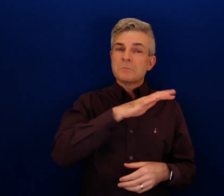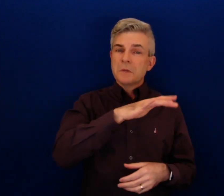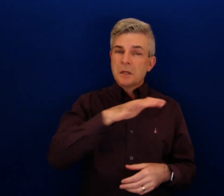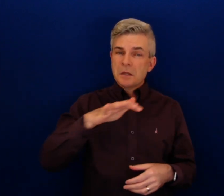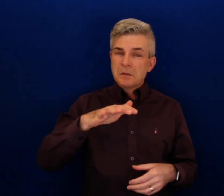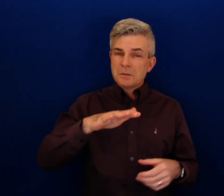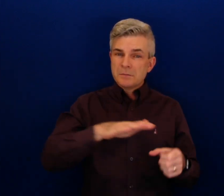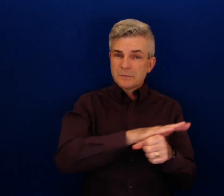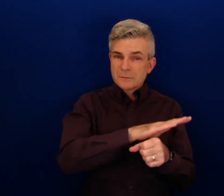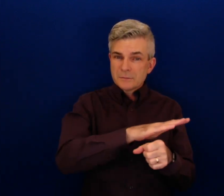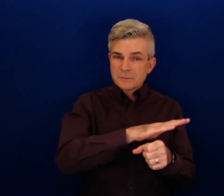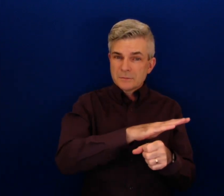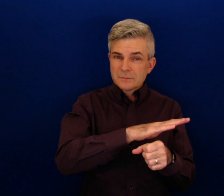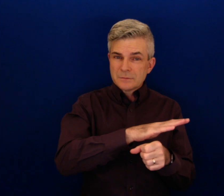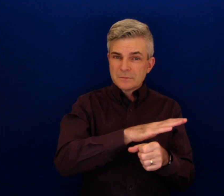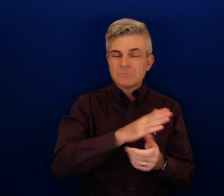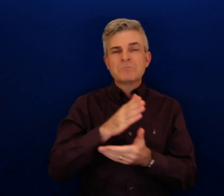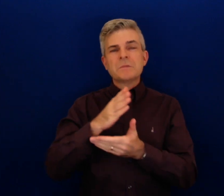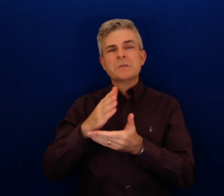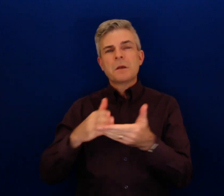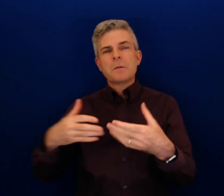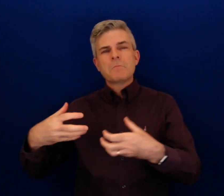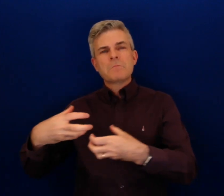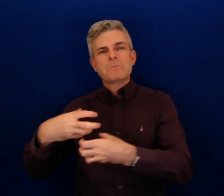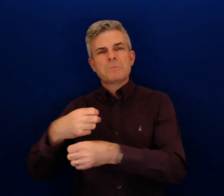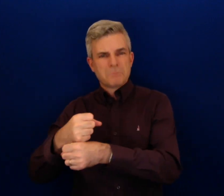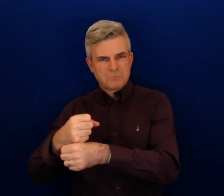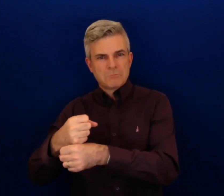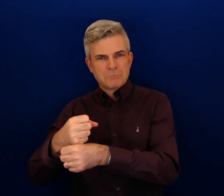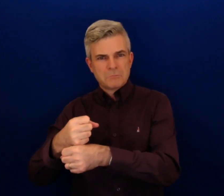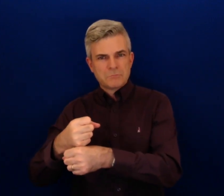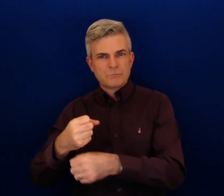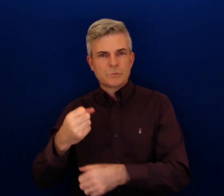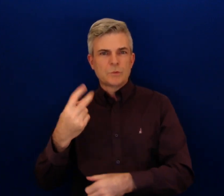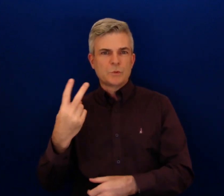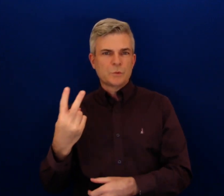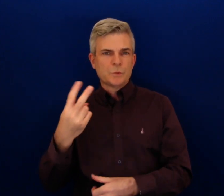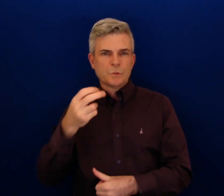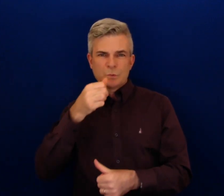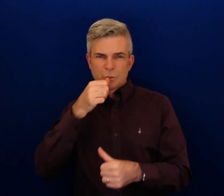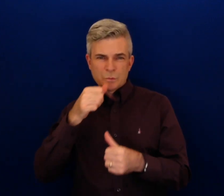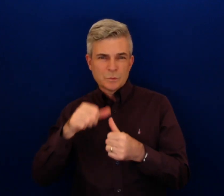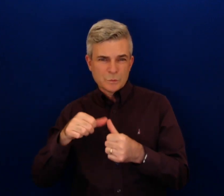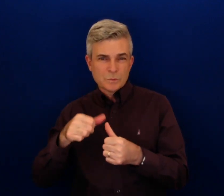Some are fingerspelled in full, while others have two-letter abbreviations.